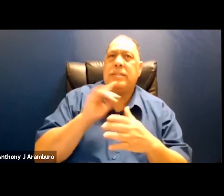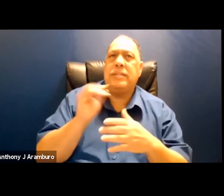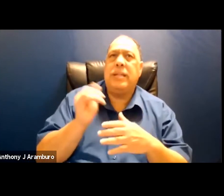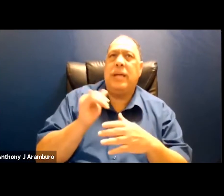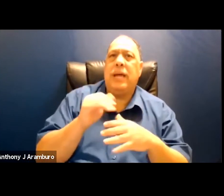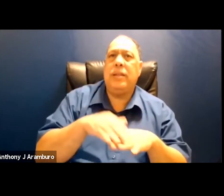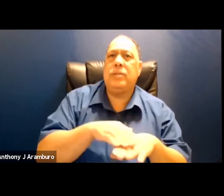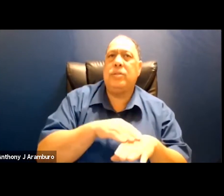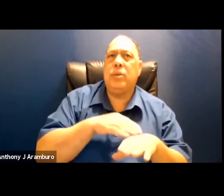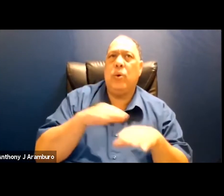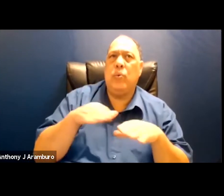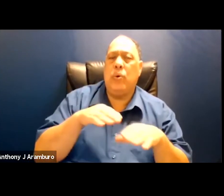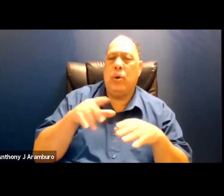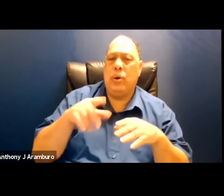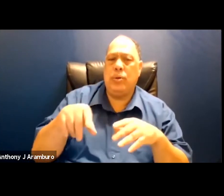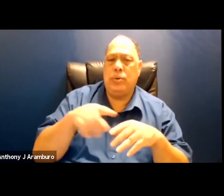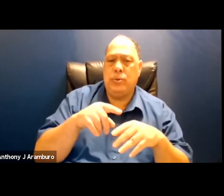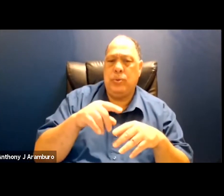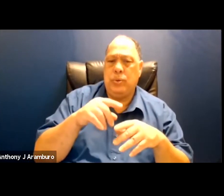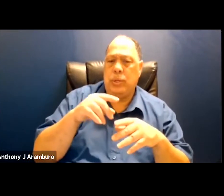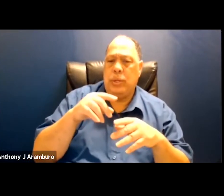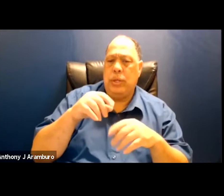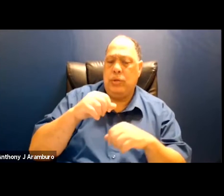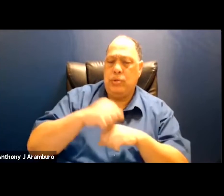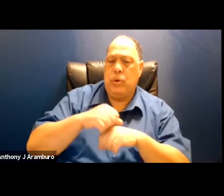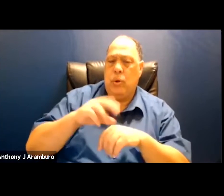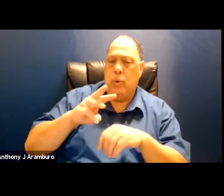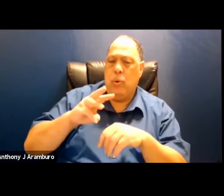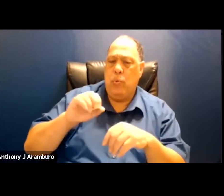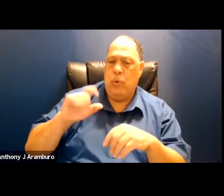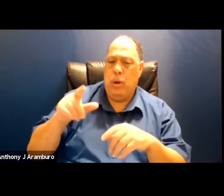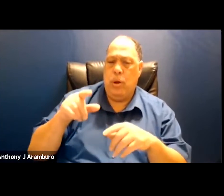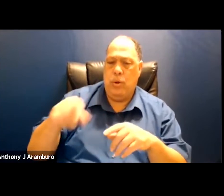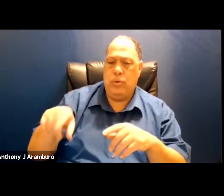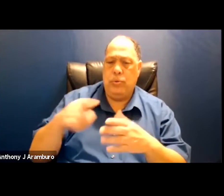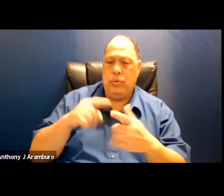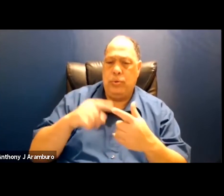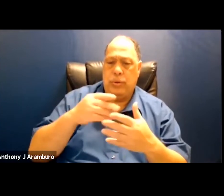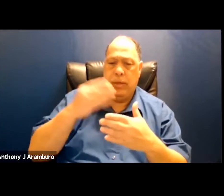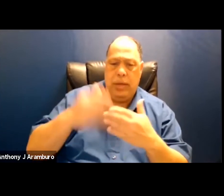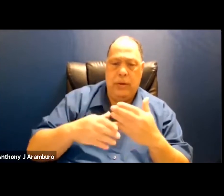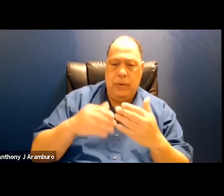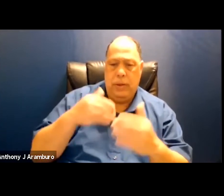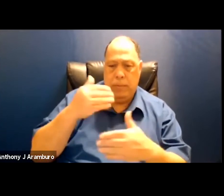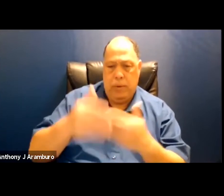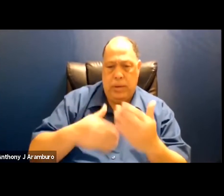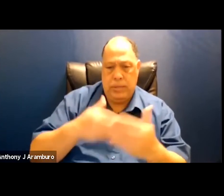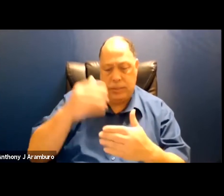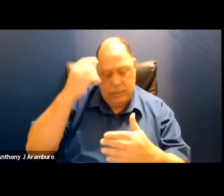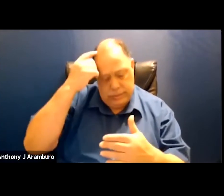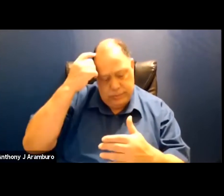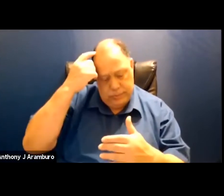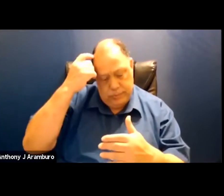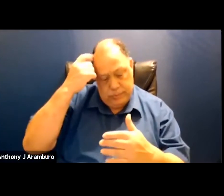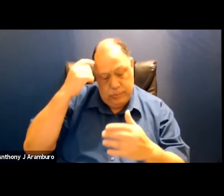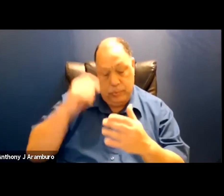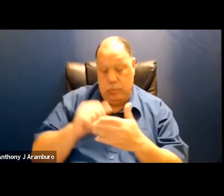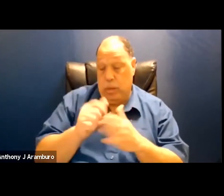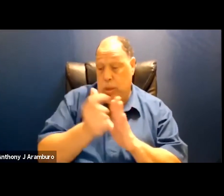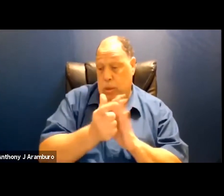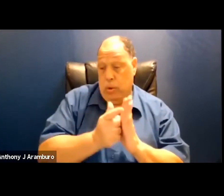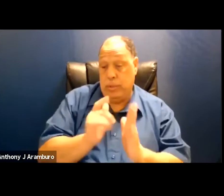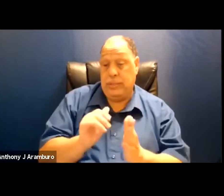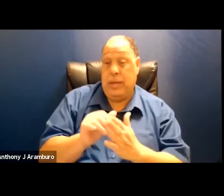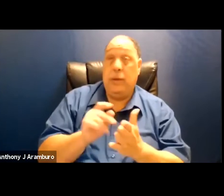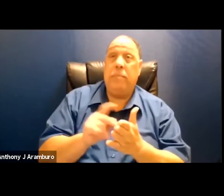and kind of um stonewall you right right to the end of the process and just run out the clock with with lawyers that are uh paid for i guess by